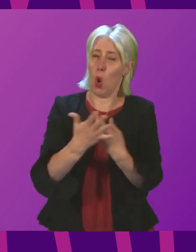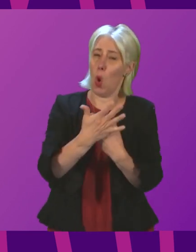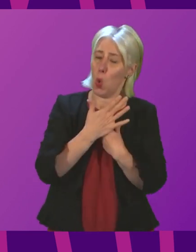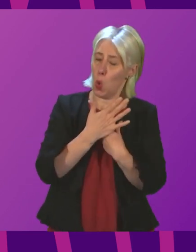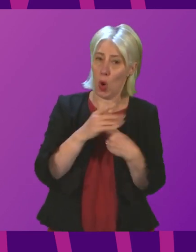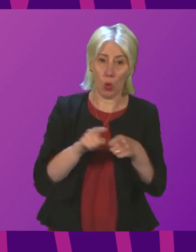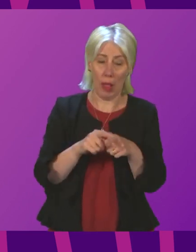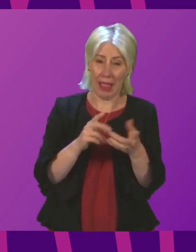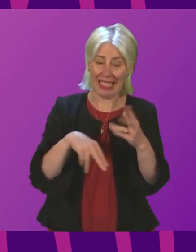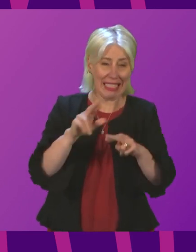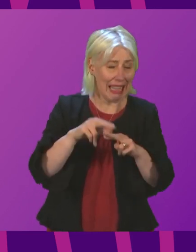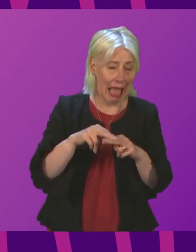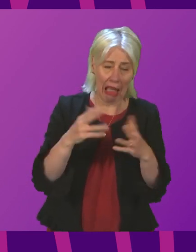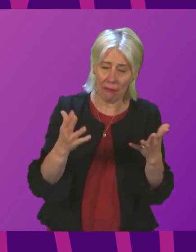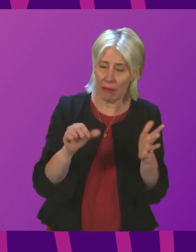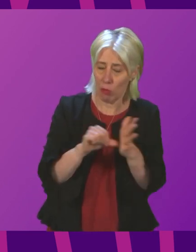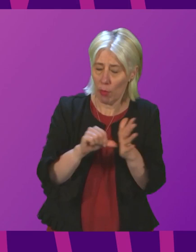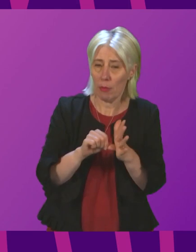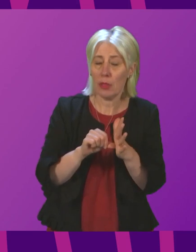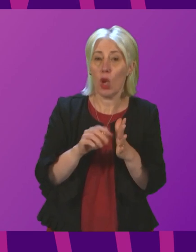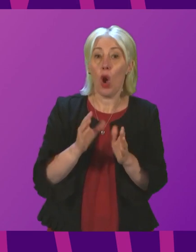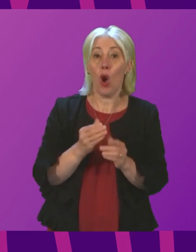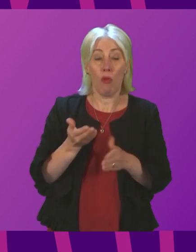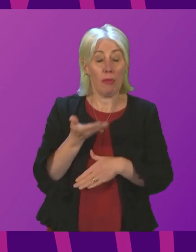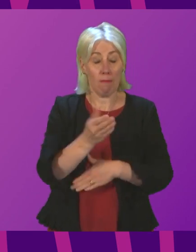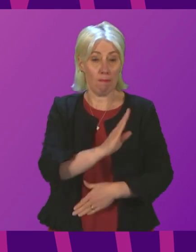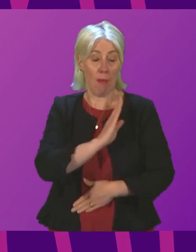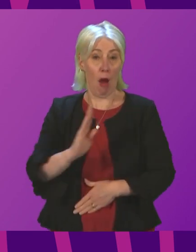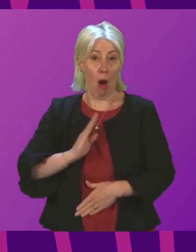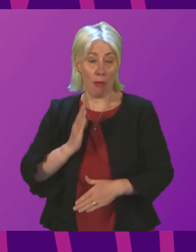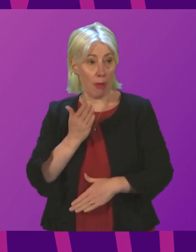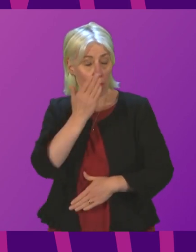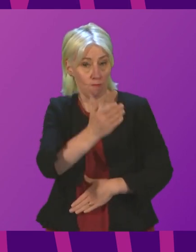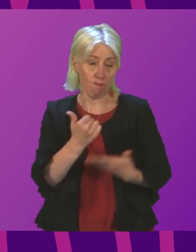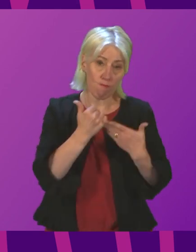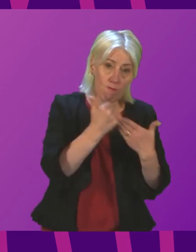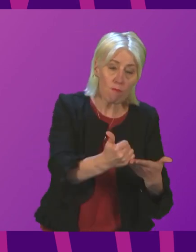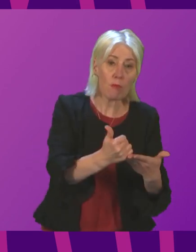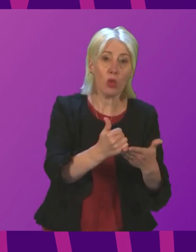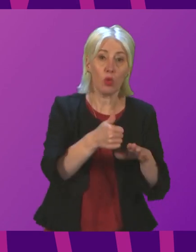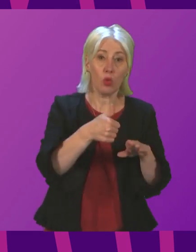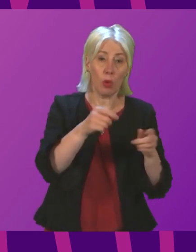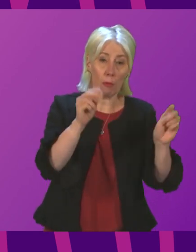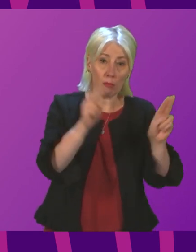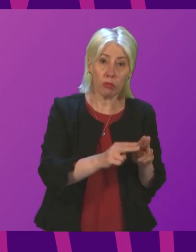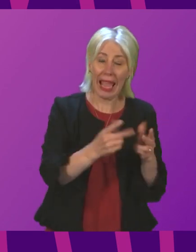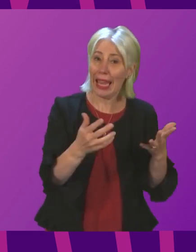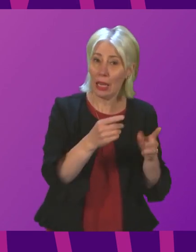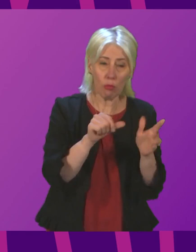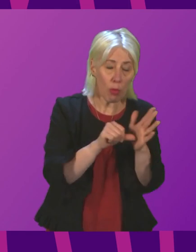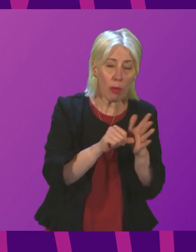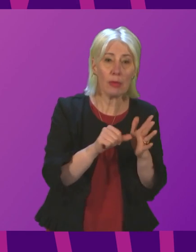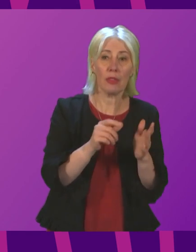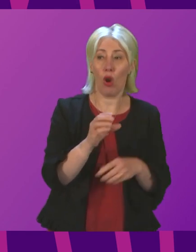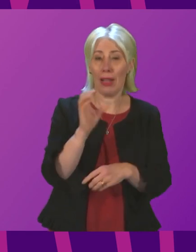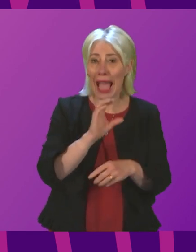challenges. We have deployed military assistance to support emergency care and to minimise delays for patients waiting for elective care and cancer